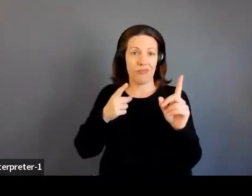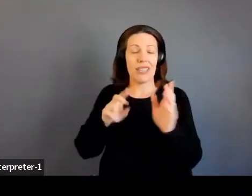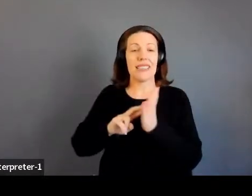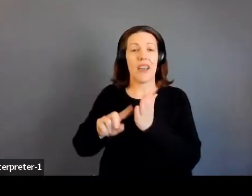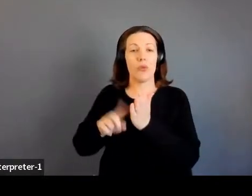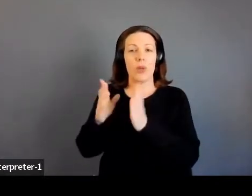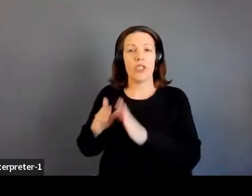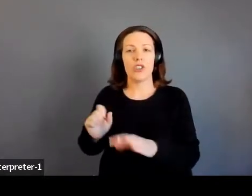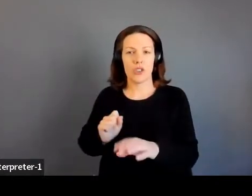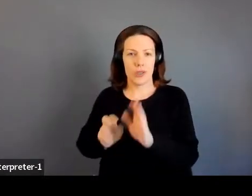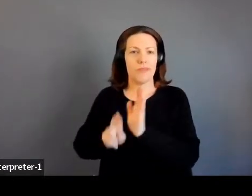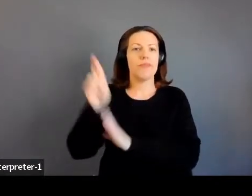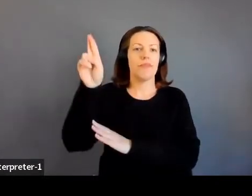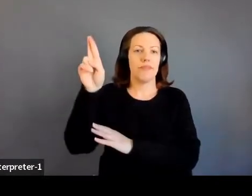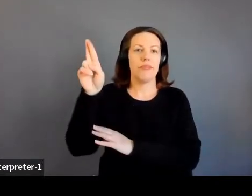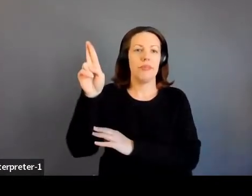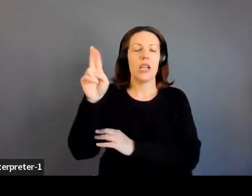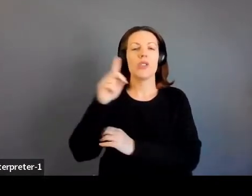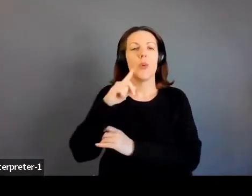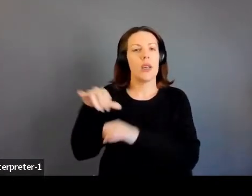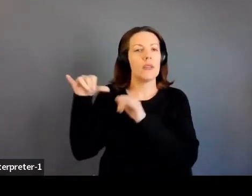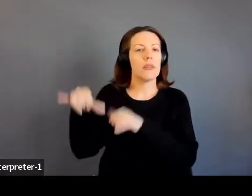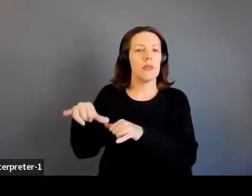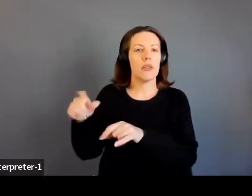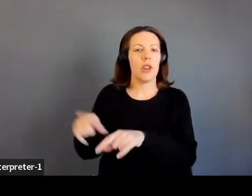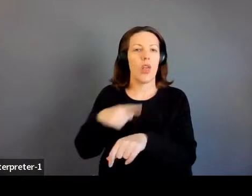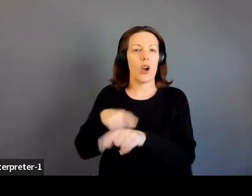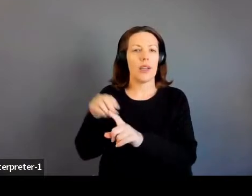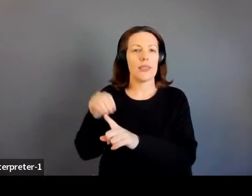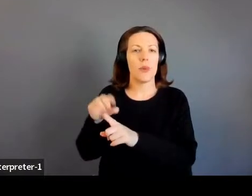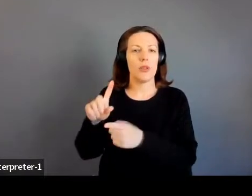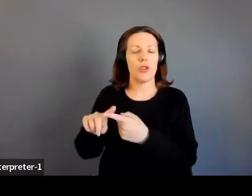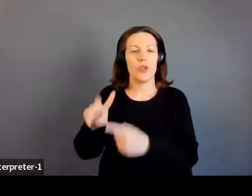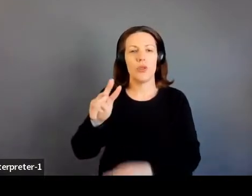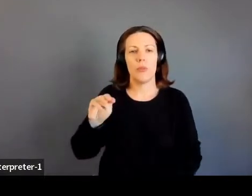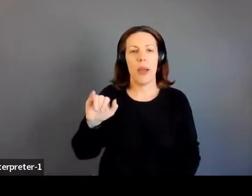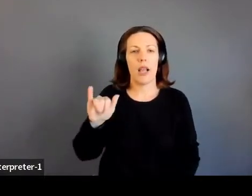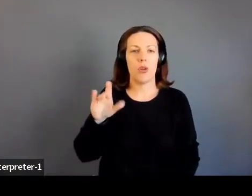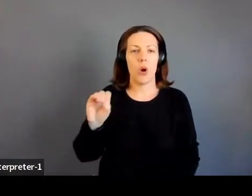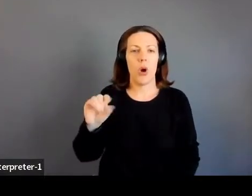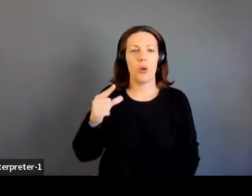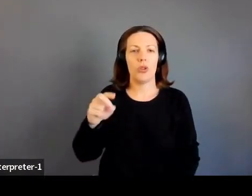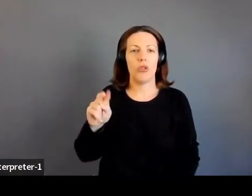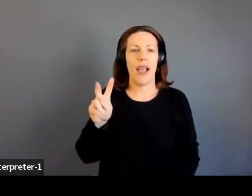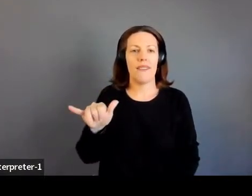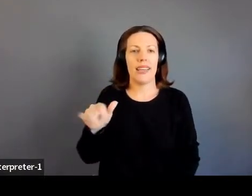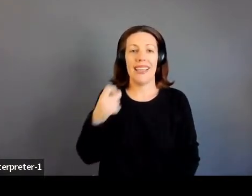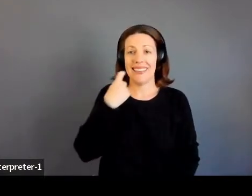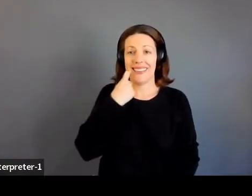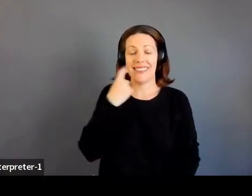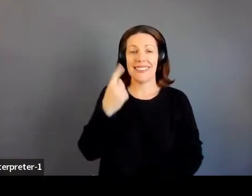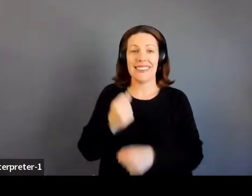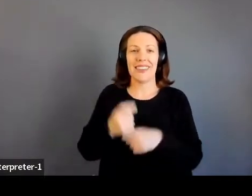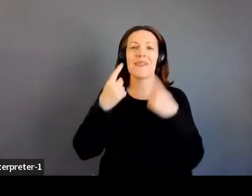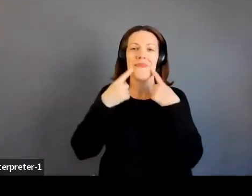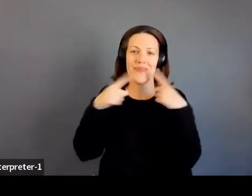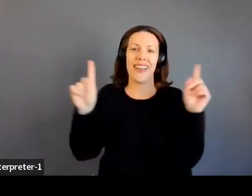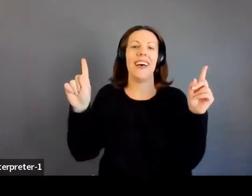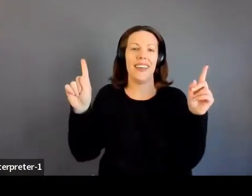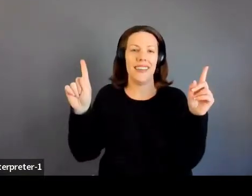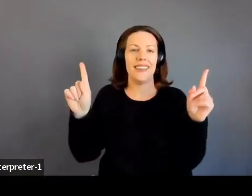space where we could benefit from longer duration exposure to microgravity. And this past year that finally happened.